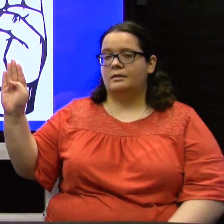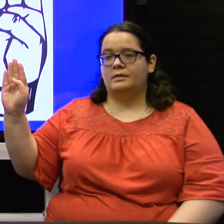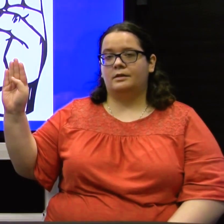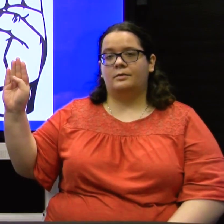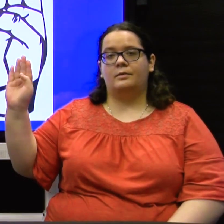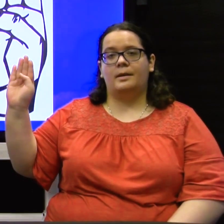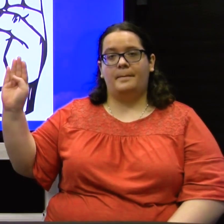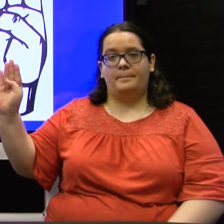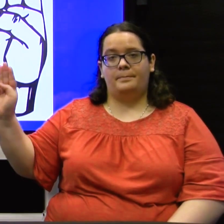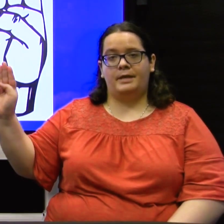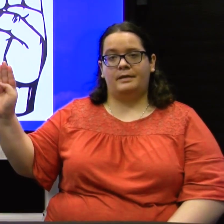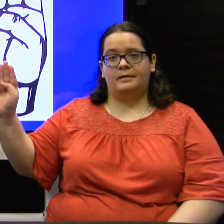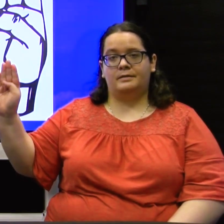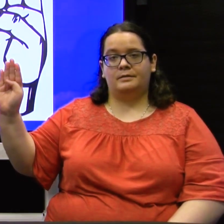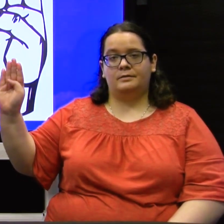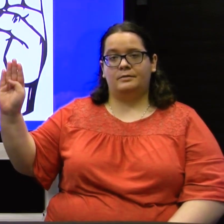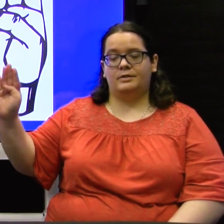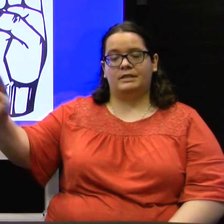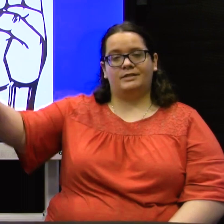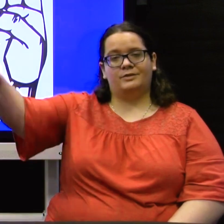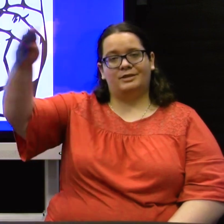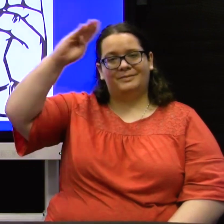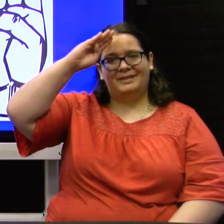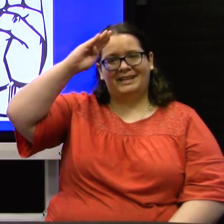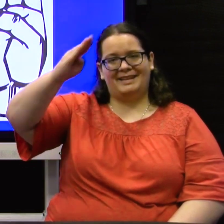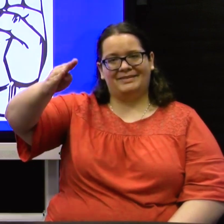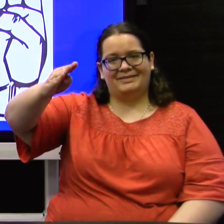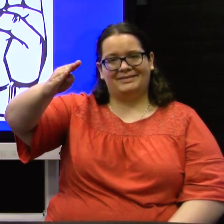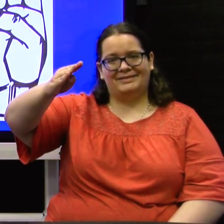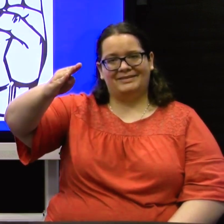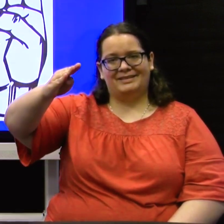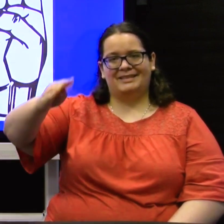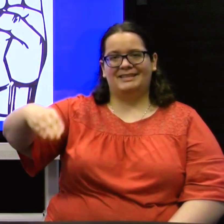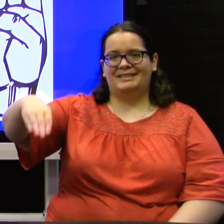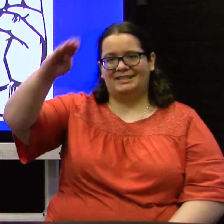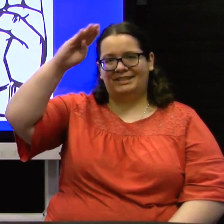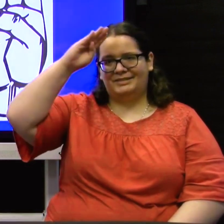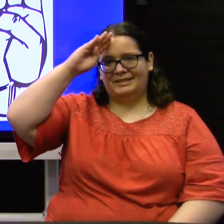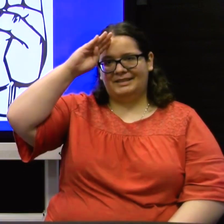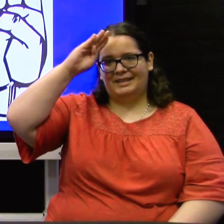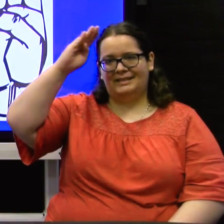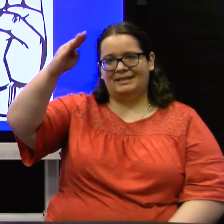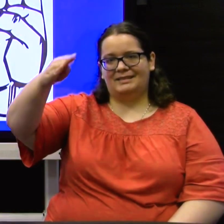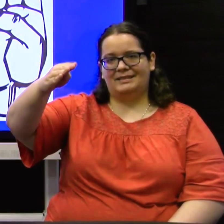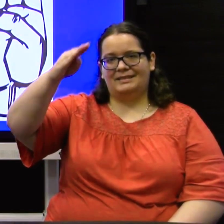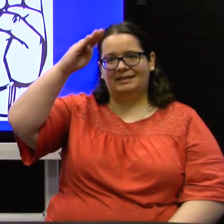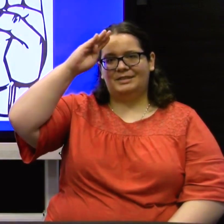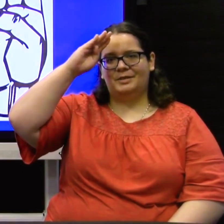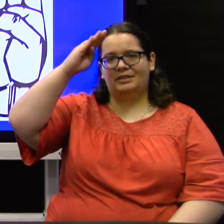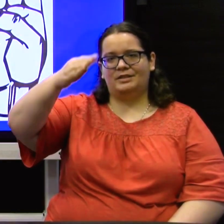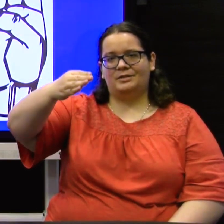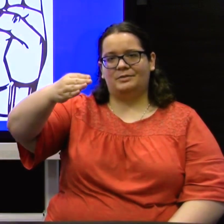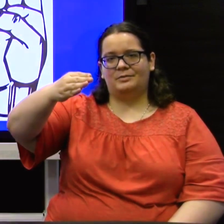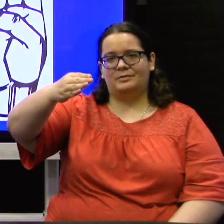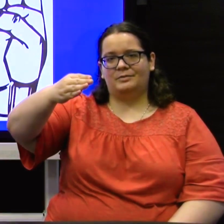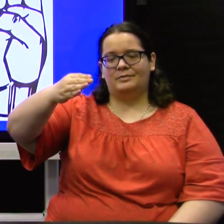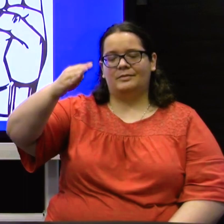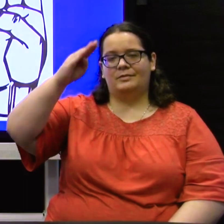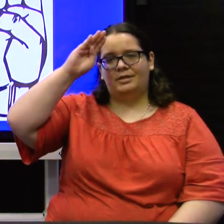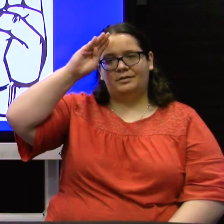So, B. You use this for hello. Just use a little, a small salute. You don't